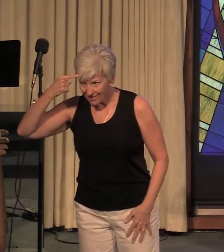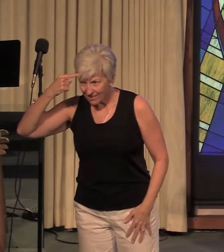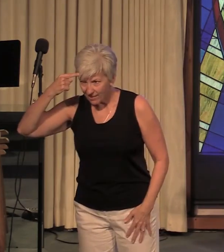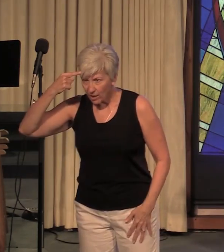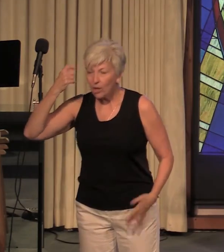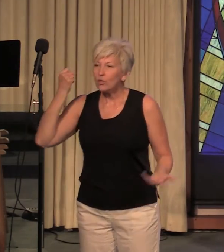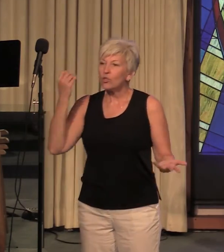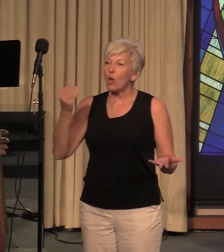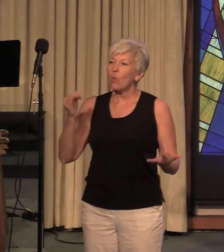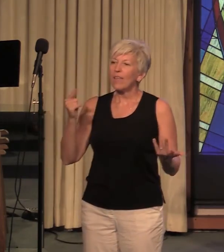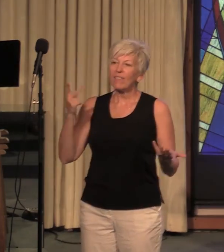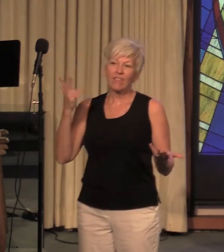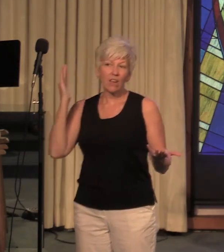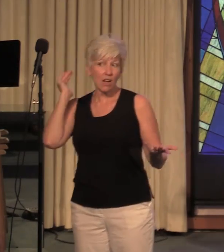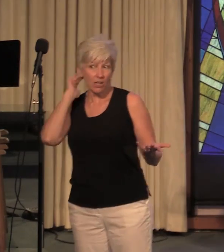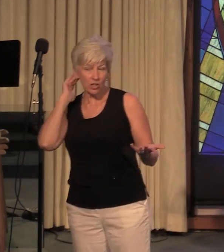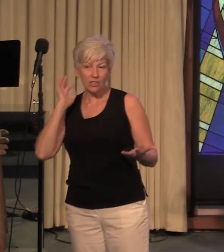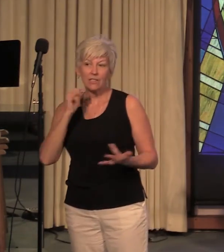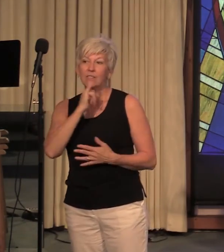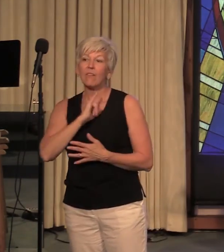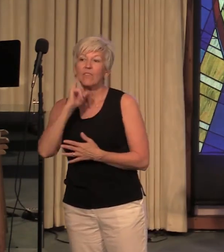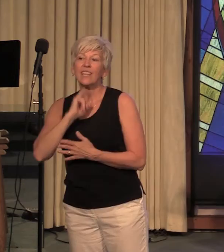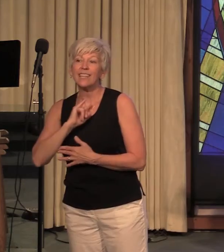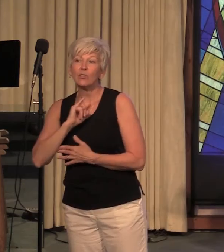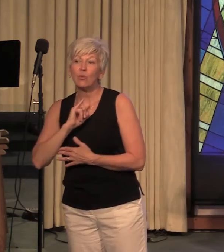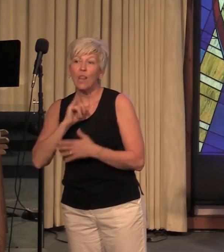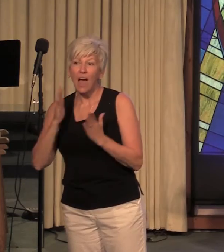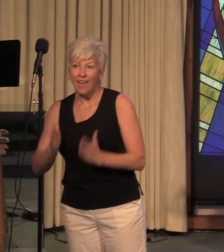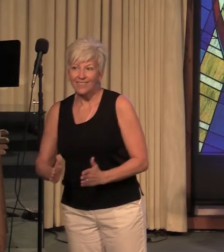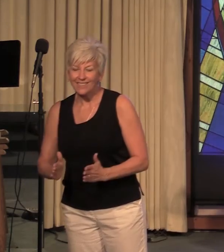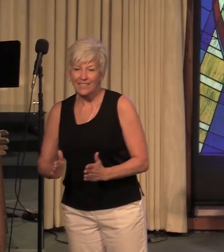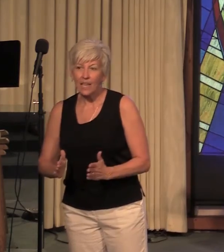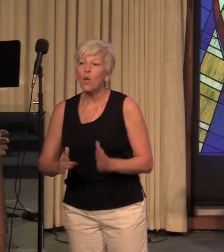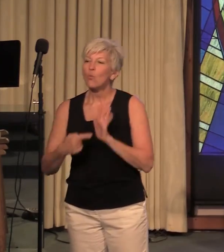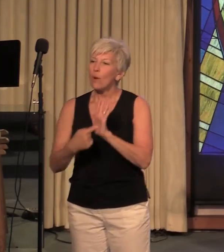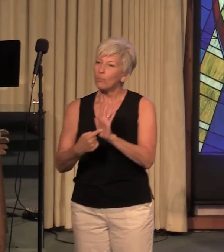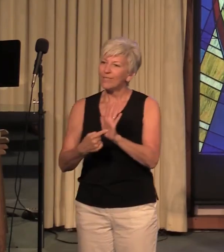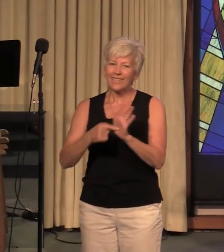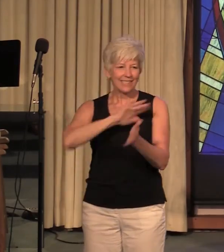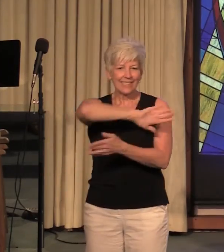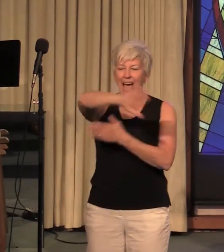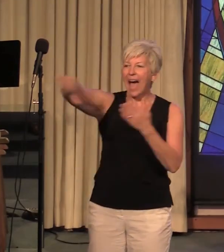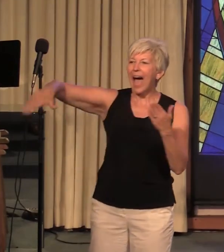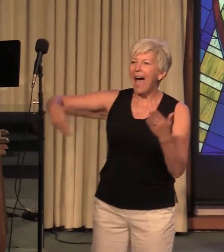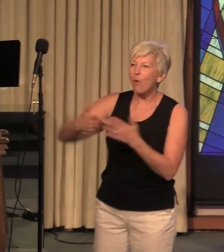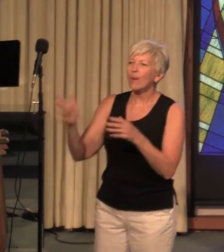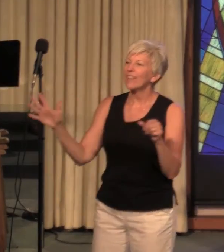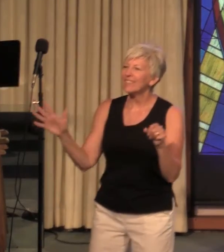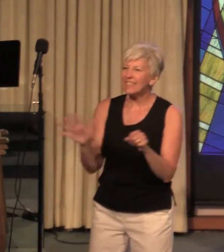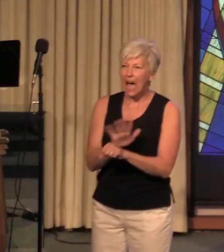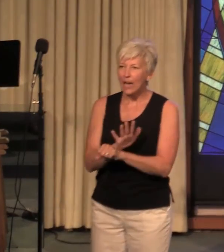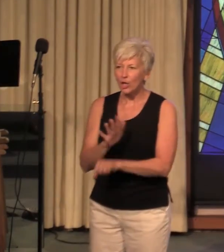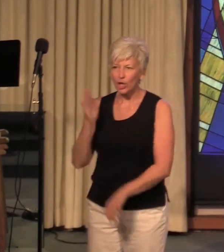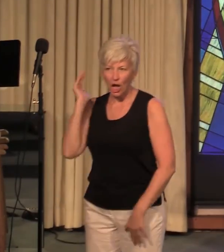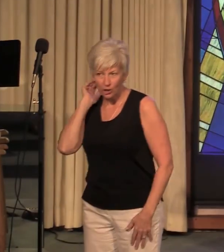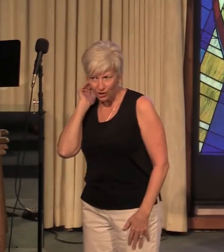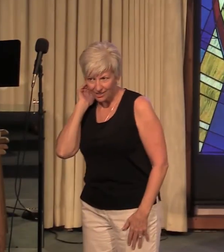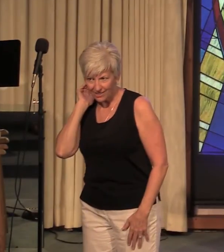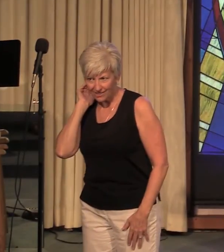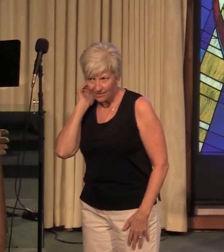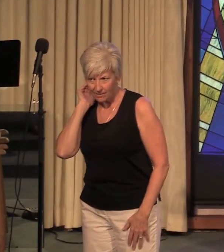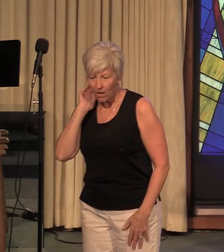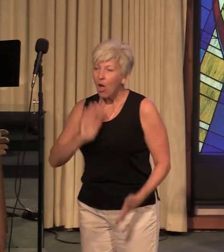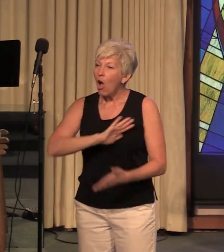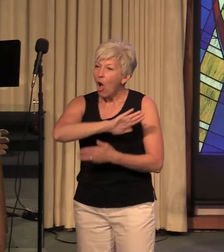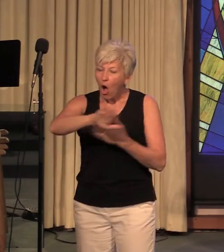and the nation of Israel generally represents our entire consciousness all those people who